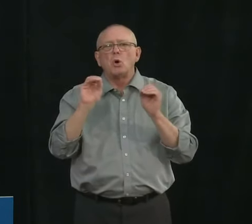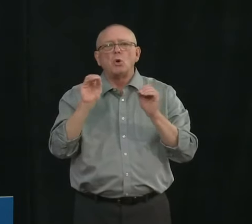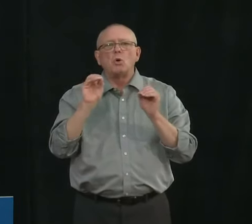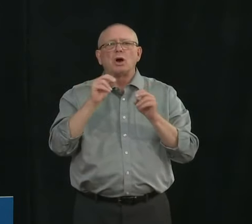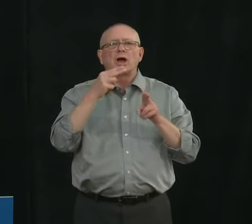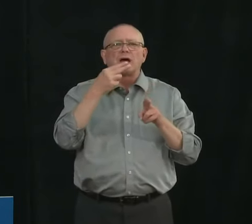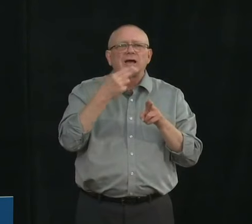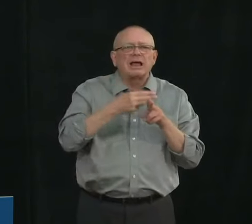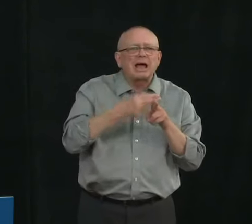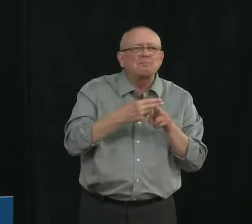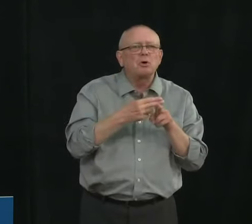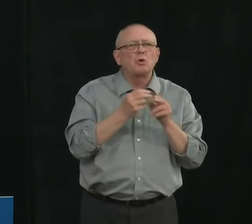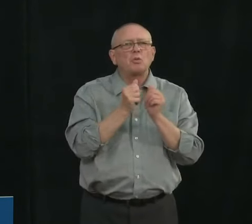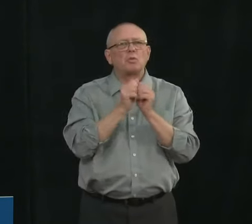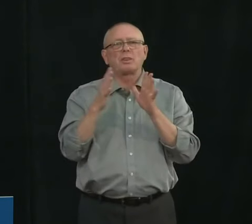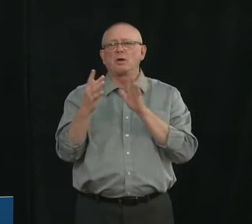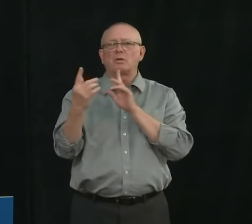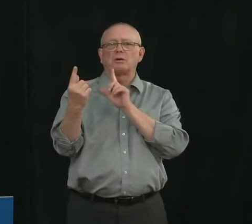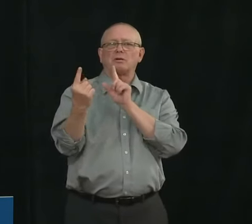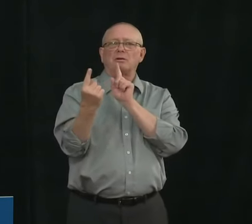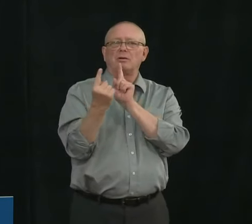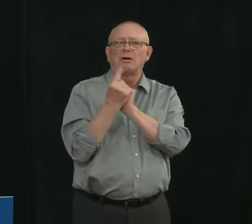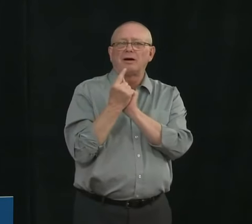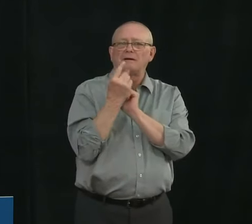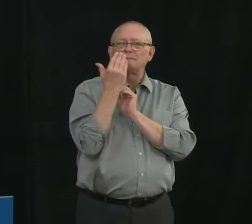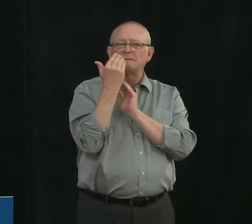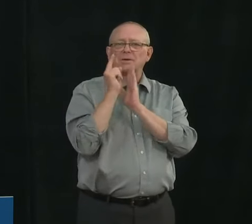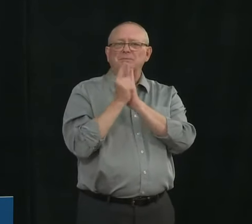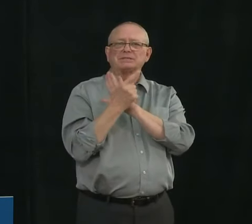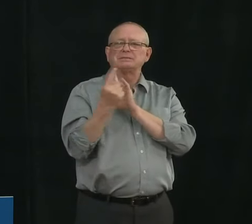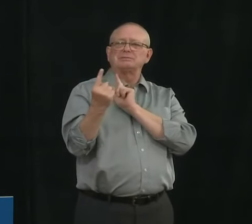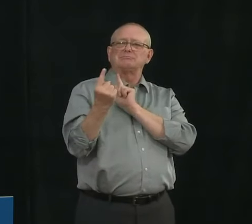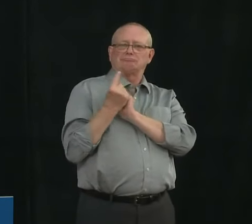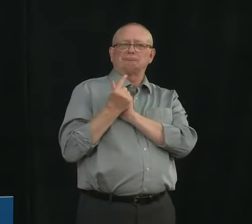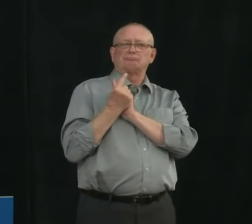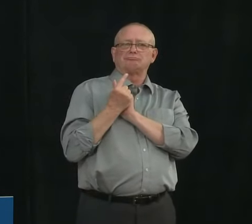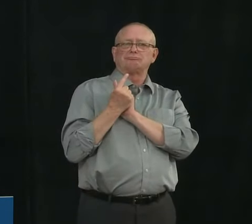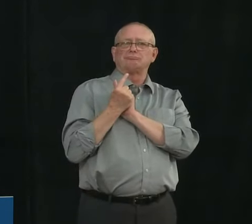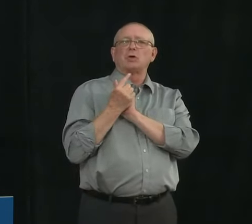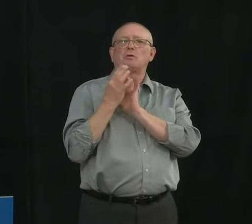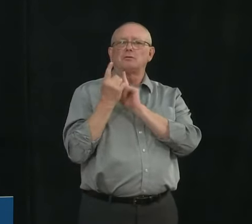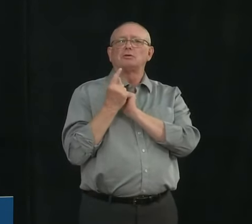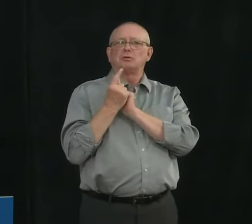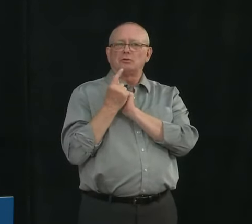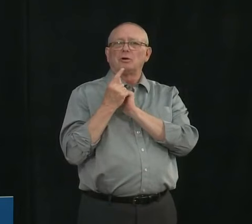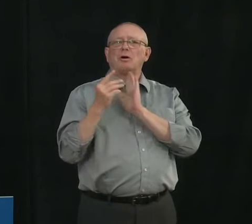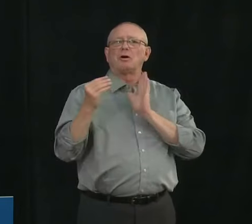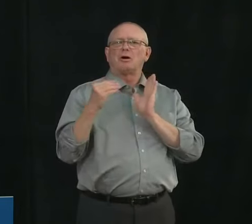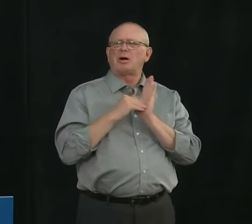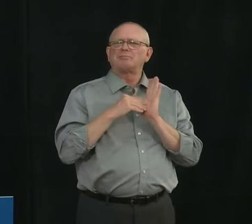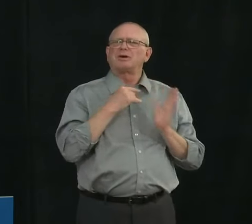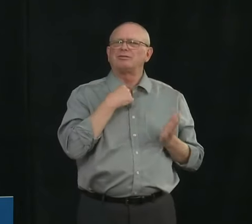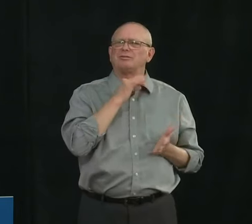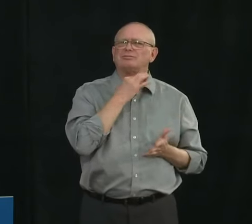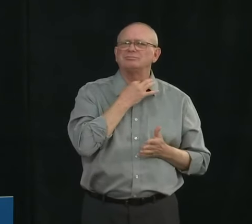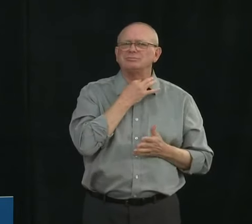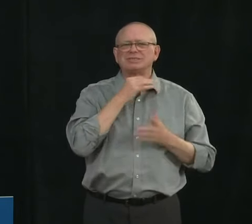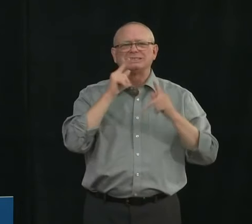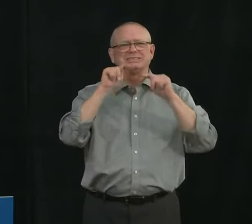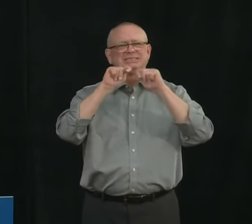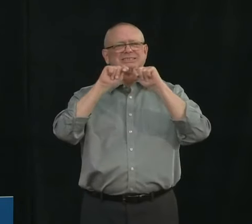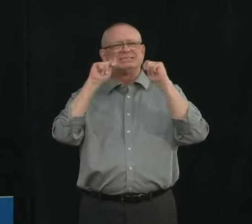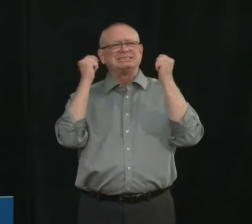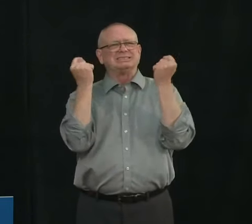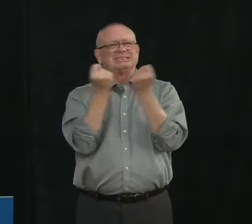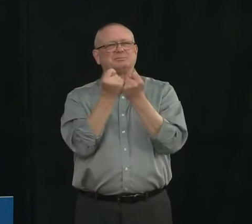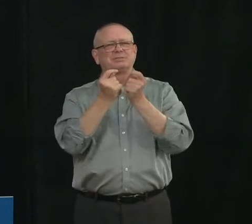so given that why are team sports still being um not allowed to play given that in many cases such as football and